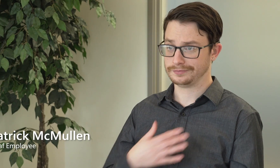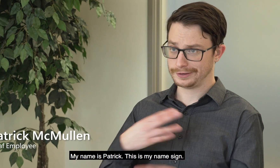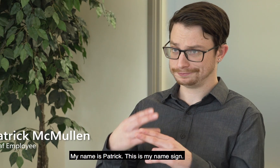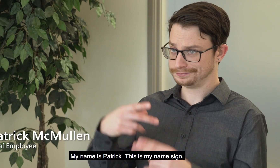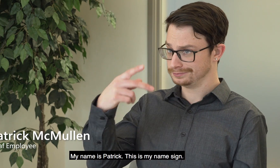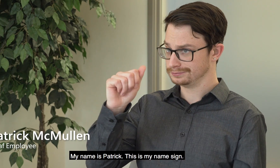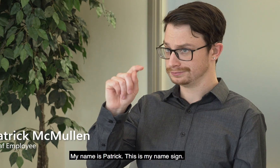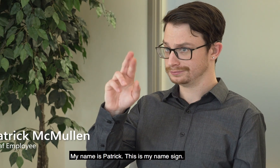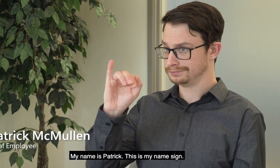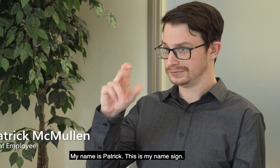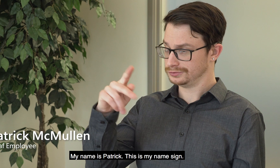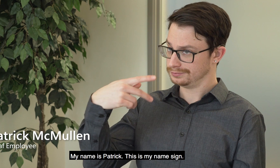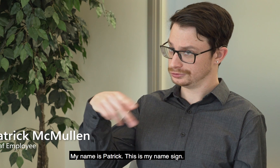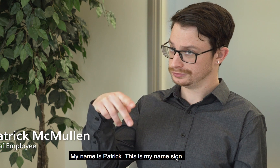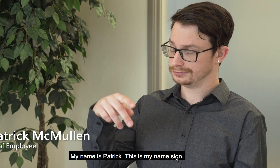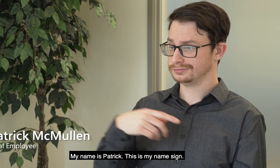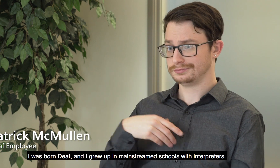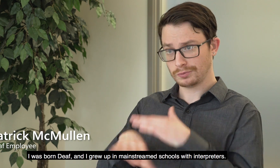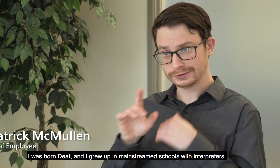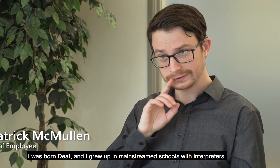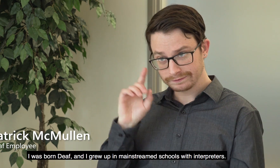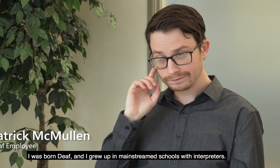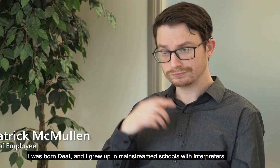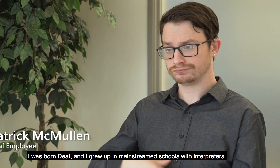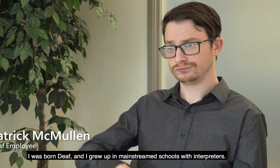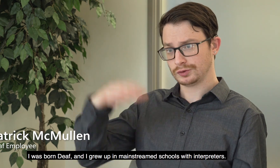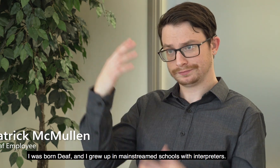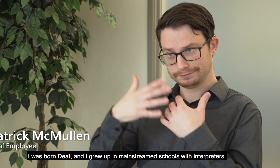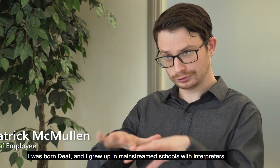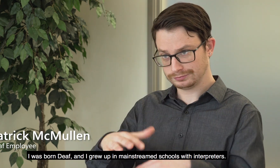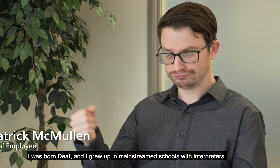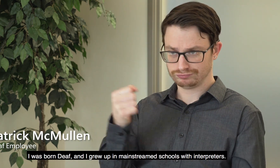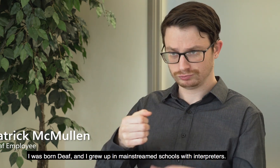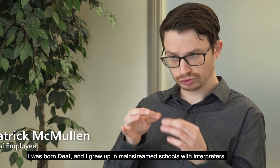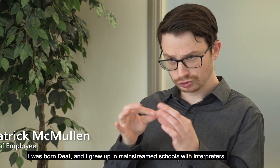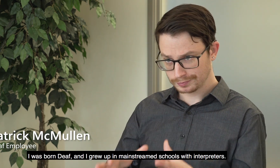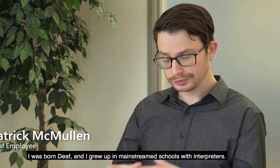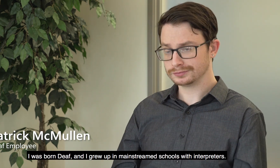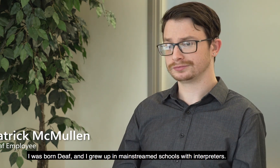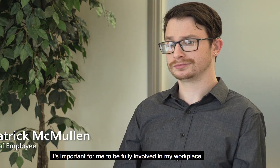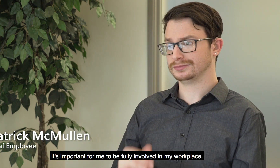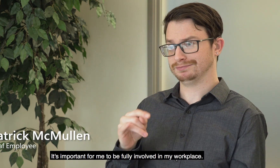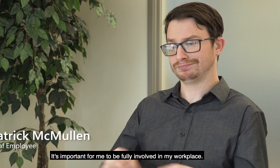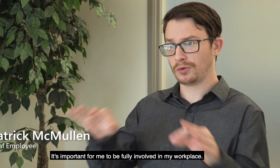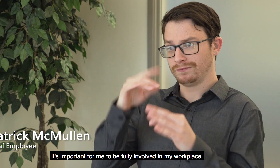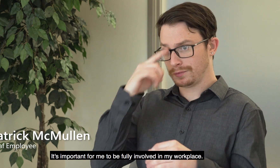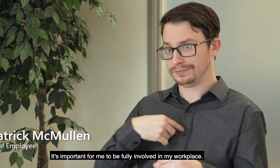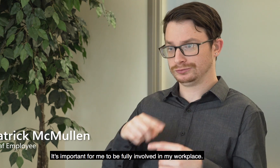My name is Patrick. This is my name sign. I was born deaf and I grew up in mainstream schools with interpreters. It's important